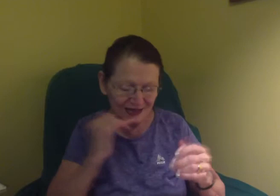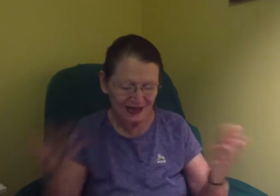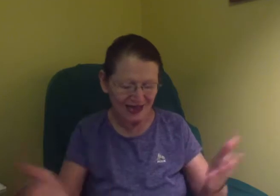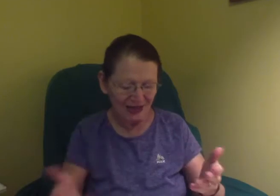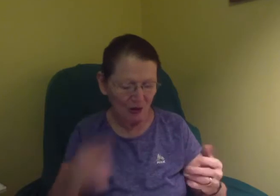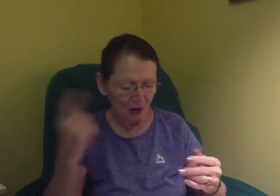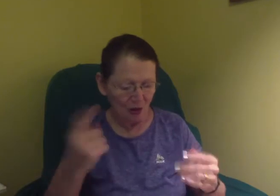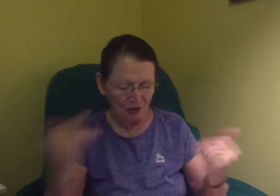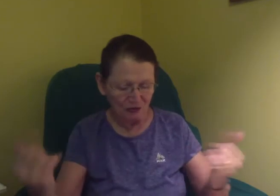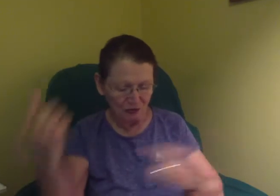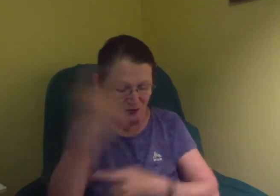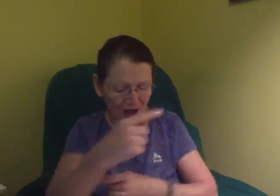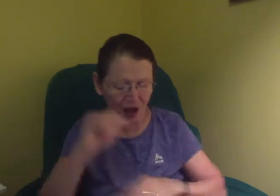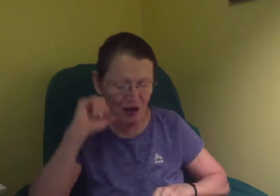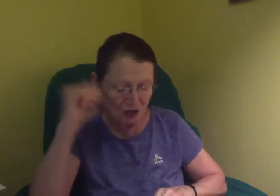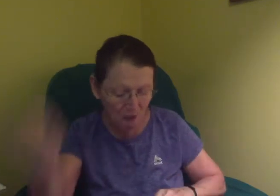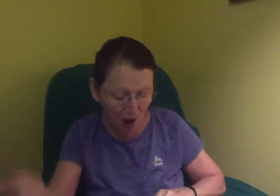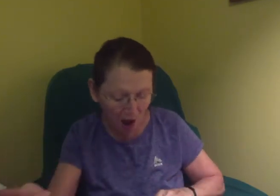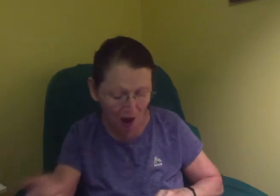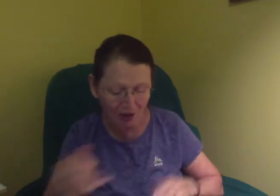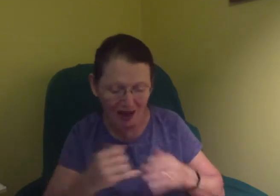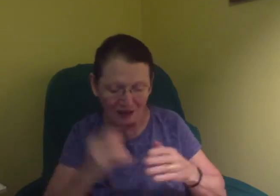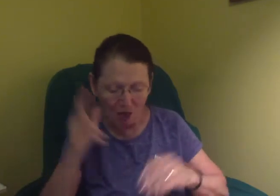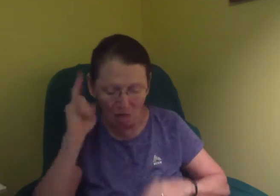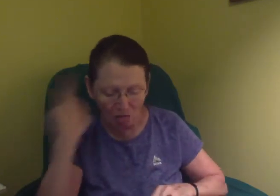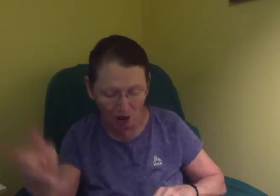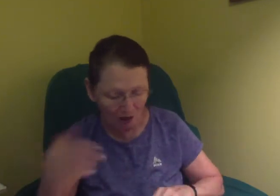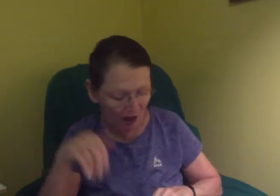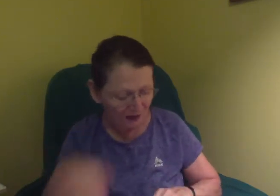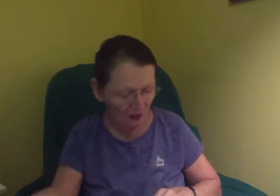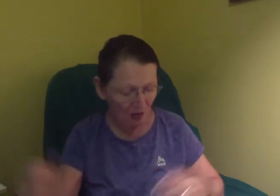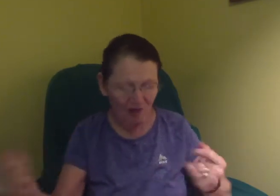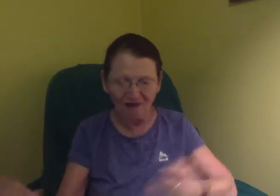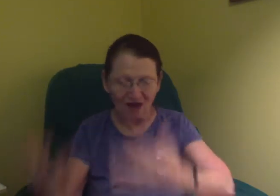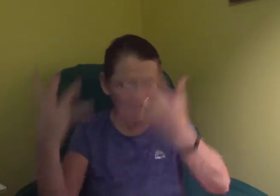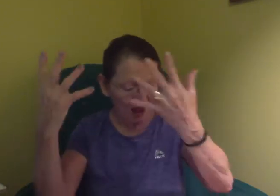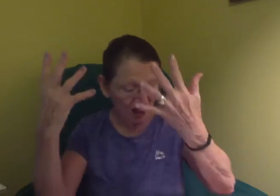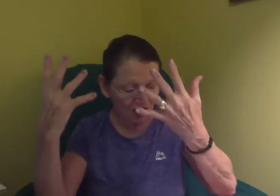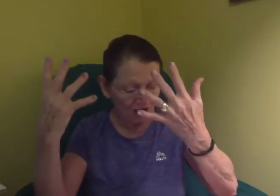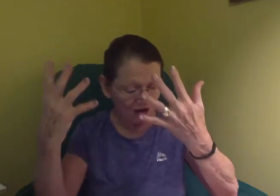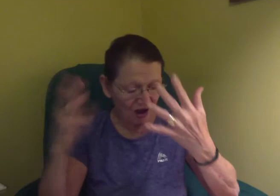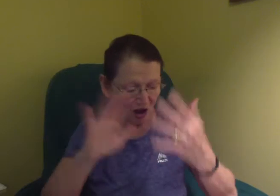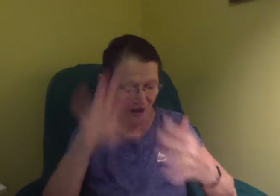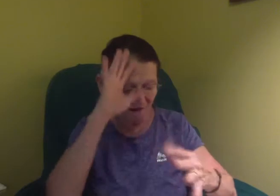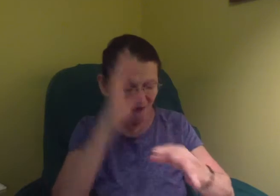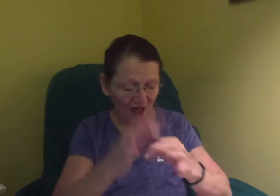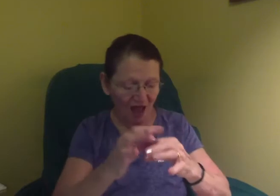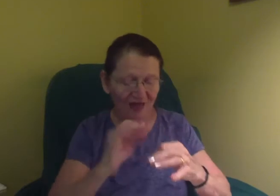but I was find out if family.